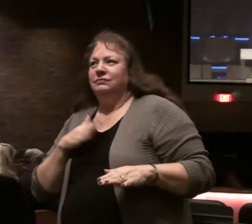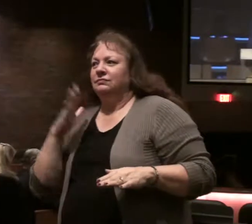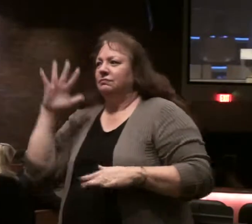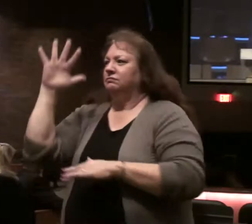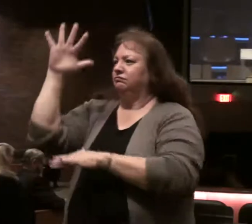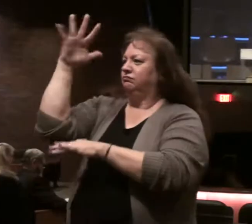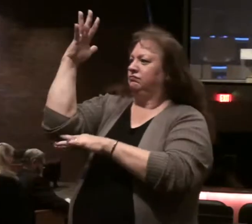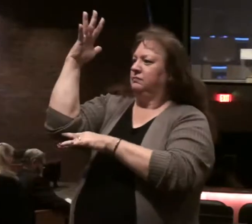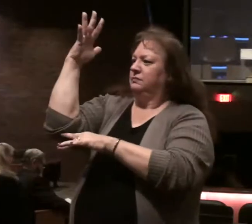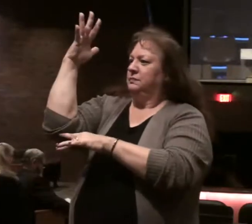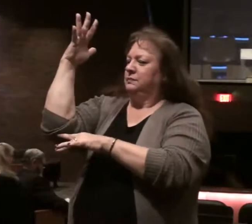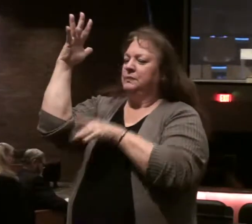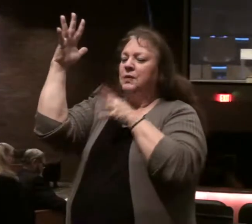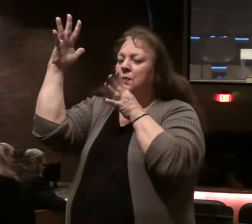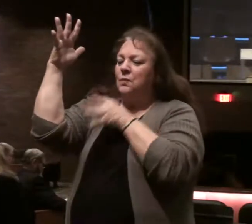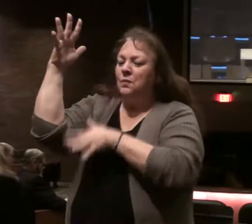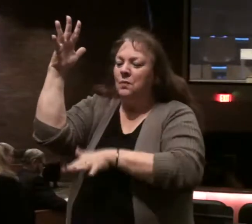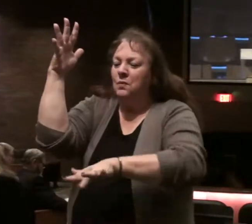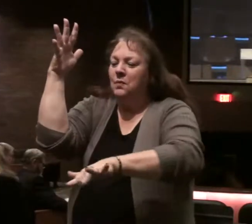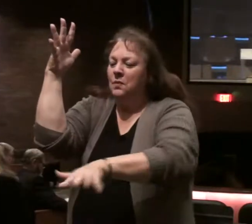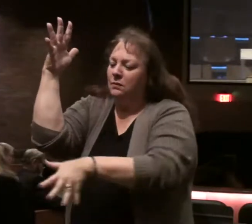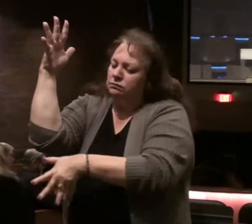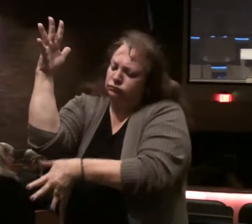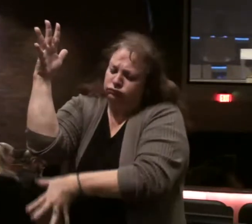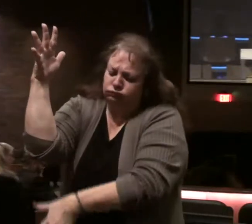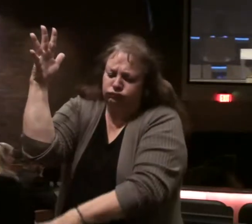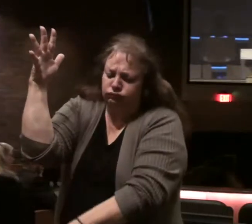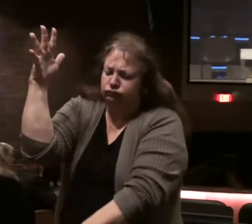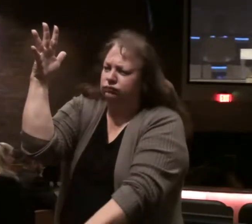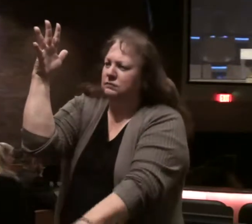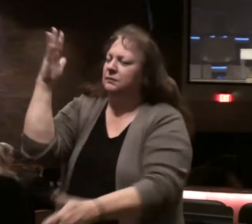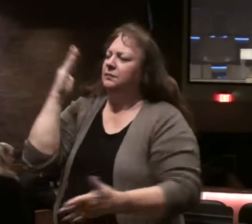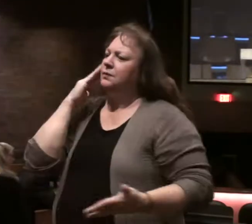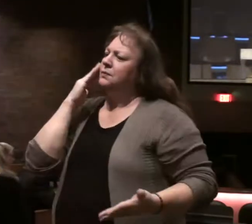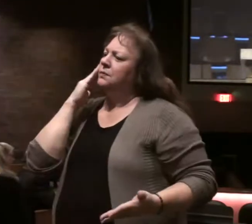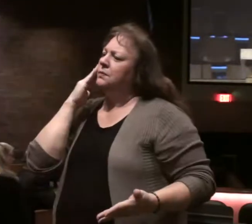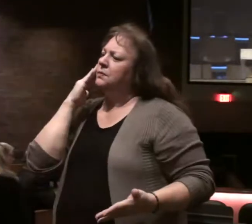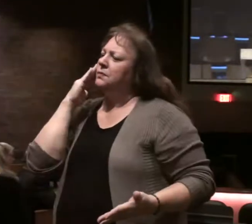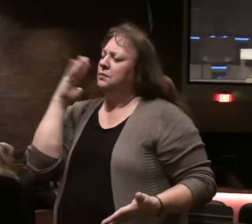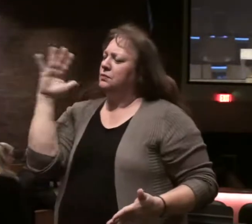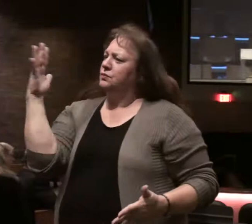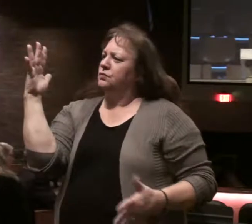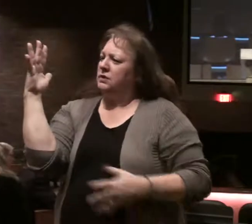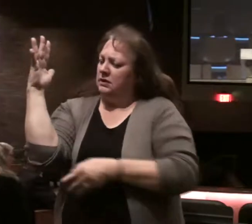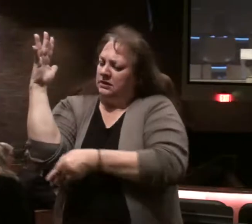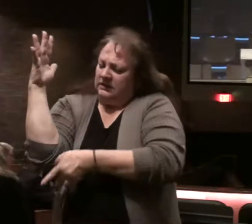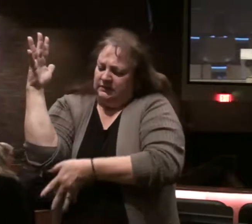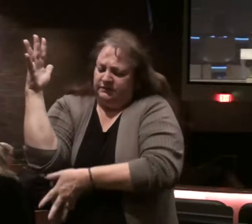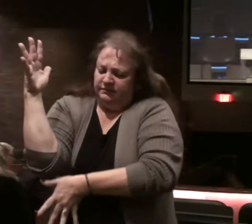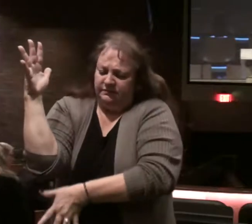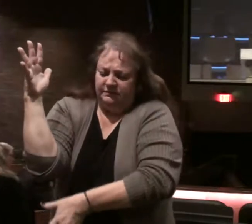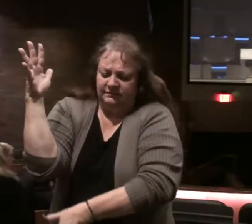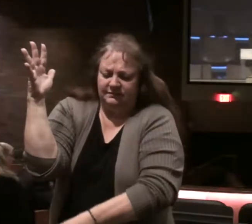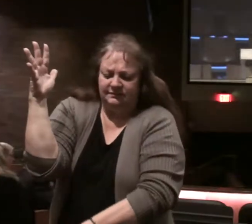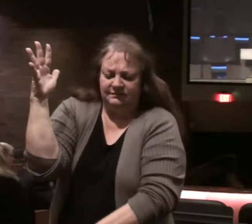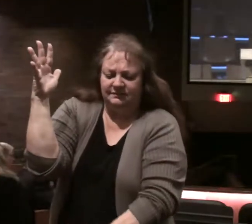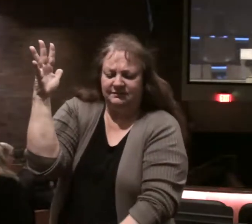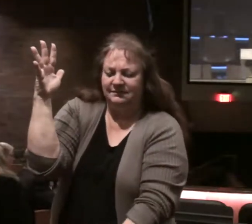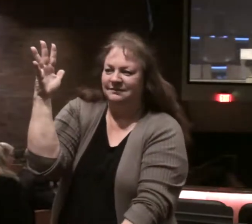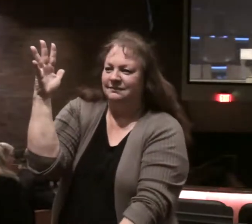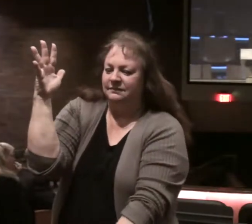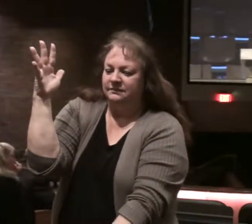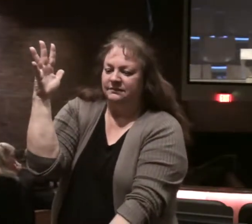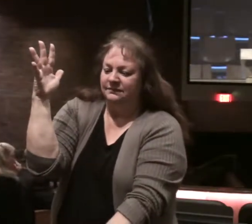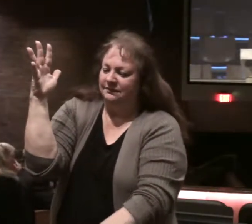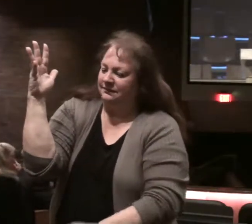planted by the stream of water. You know, just like that tree roots need to dig down in the water